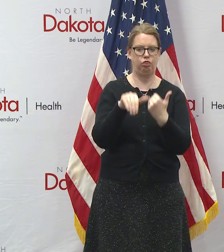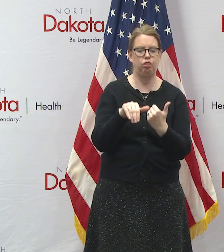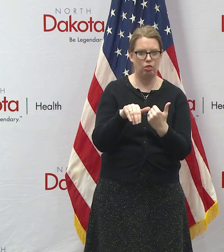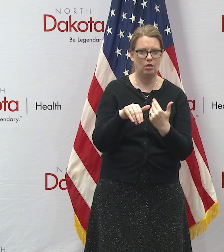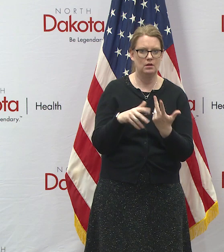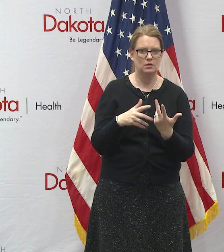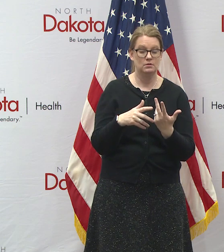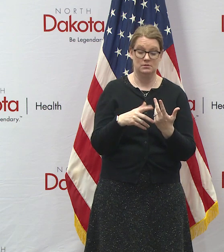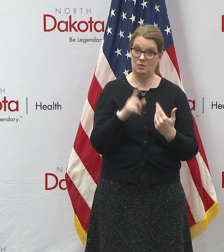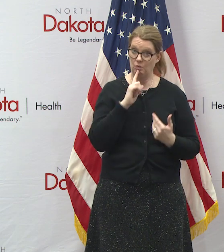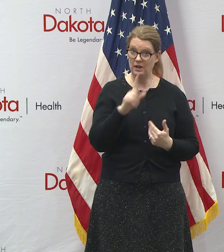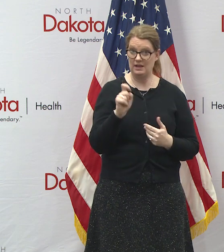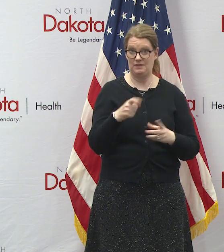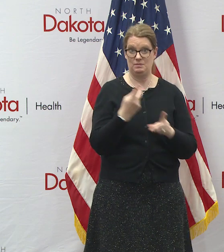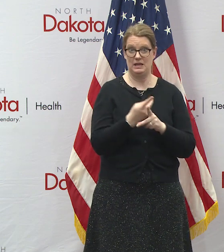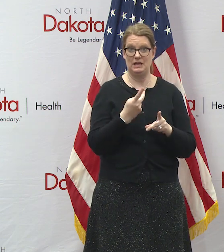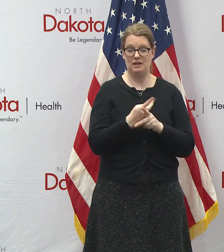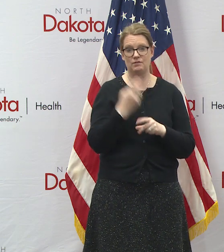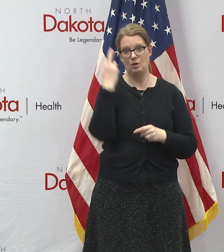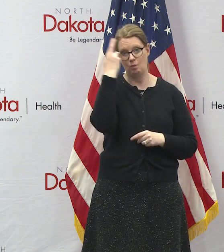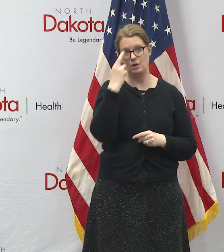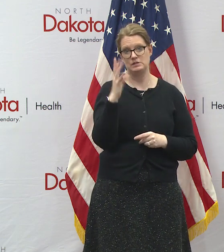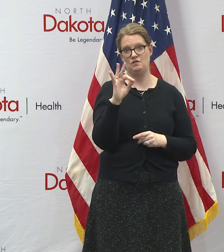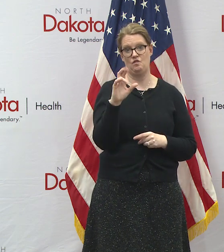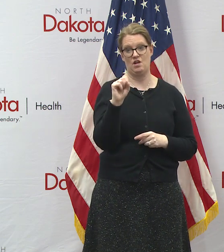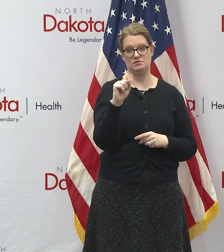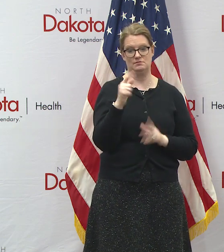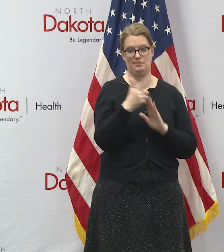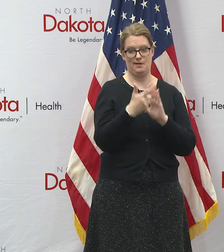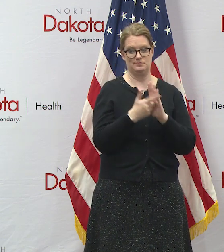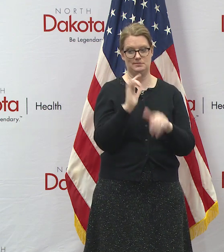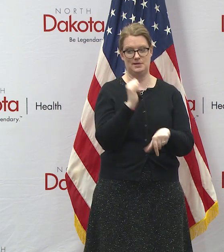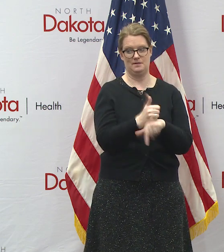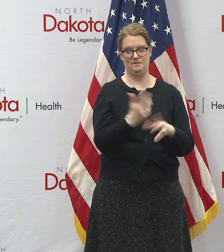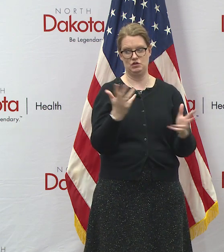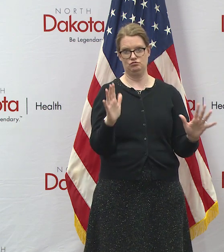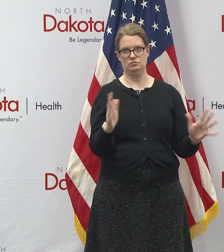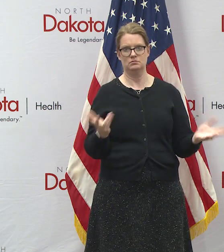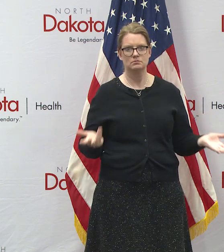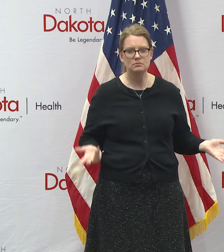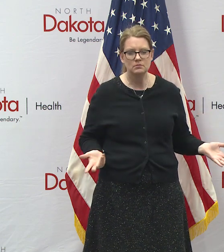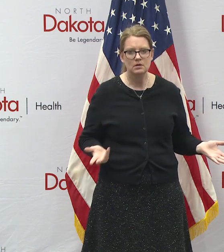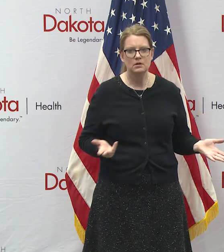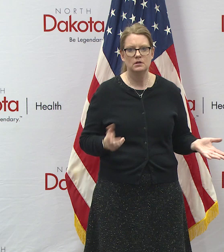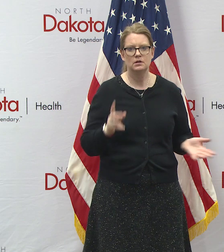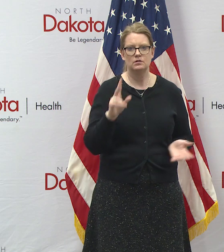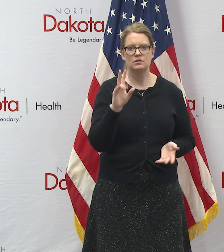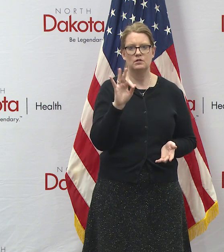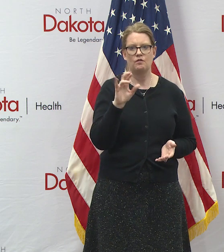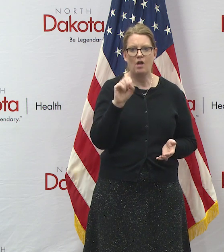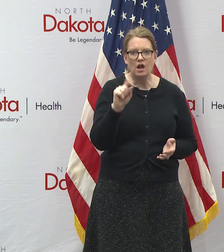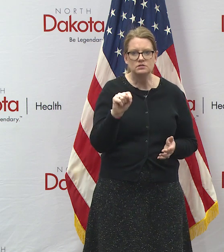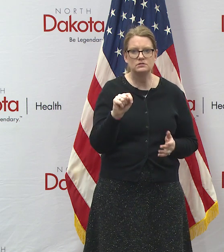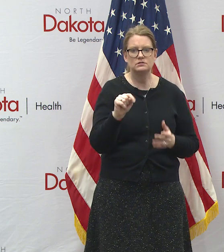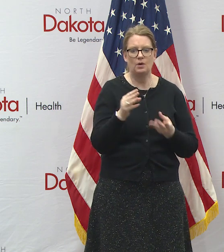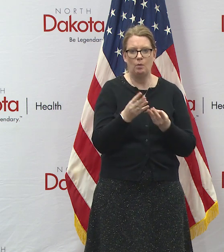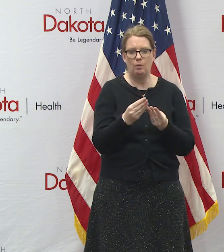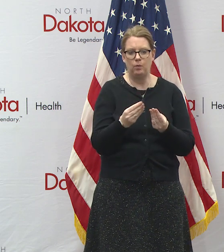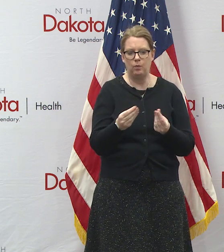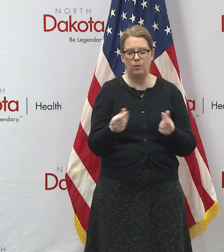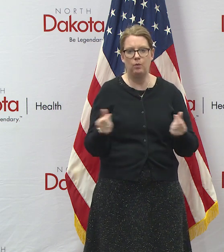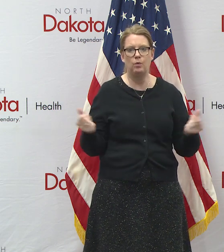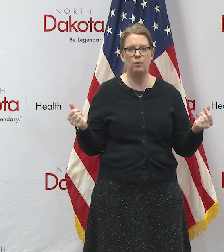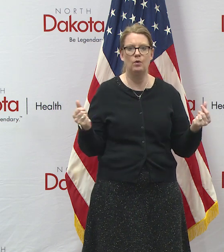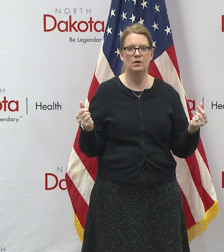yeah it's something we have to watch out for i mean it's the reason why frost laws exist because when you've uh got the frost going out uh and it